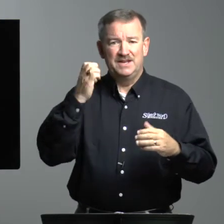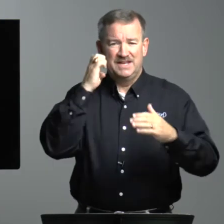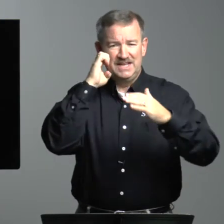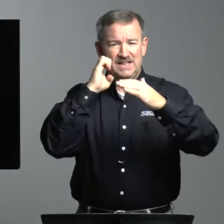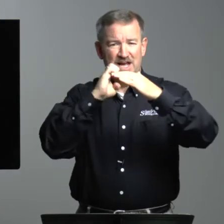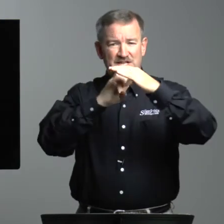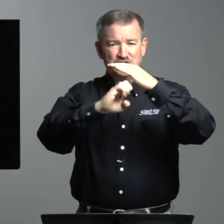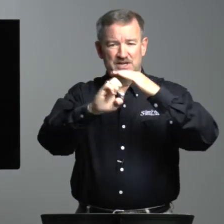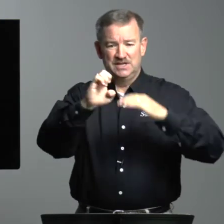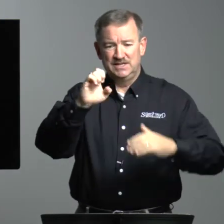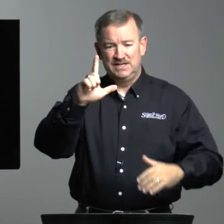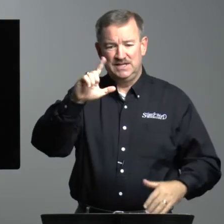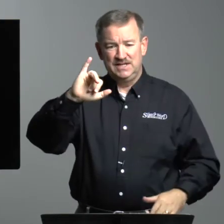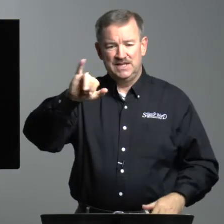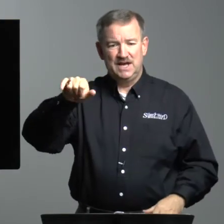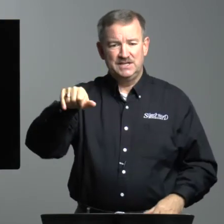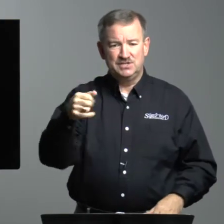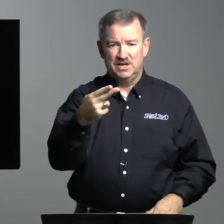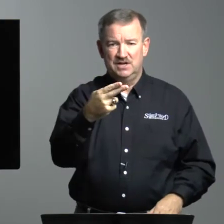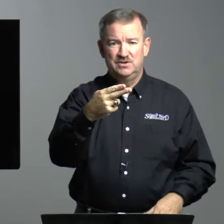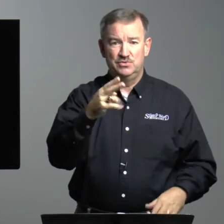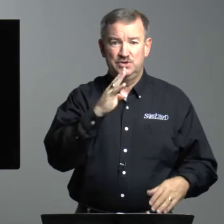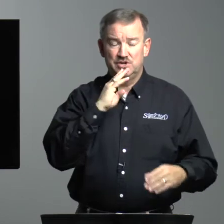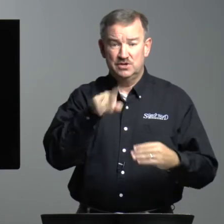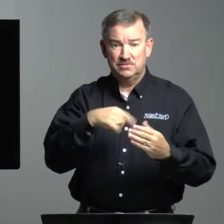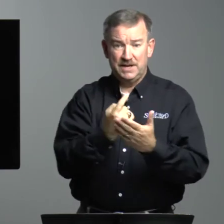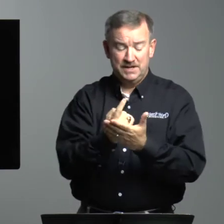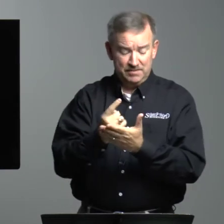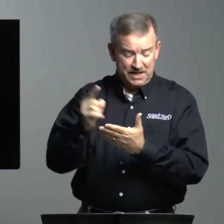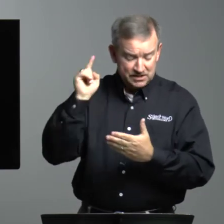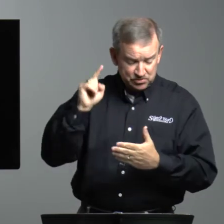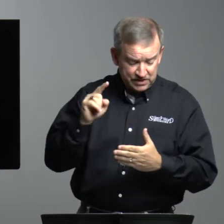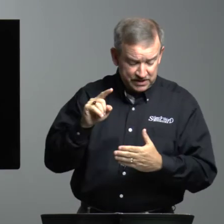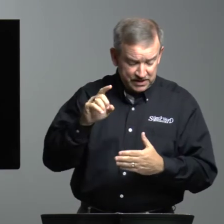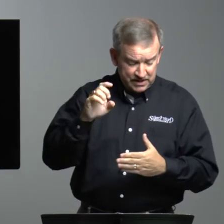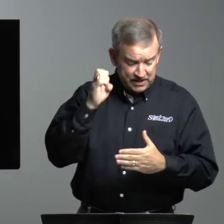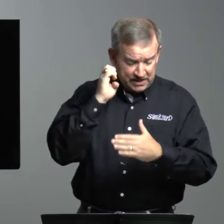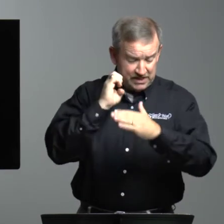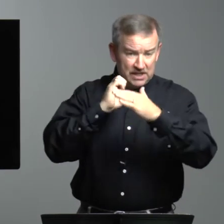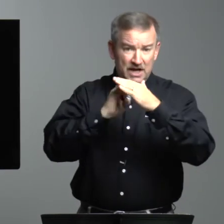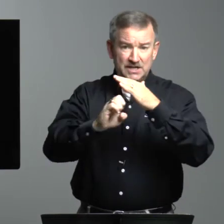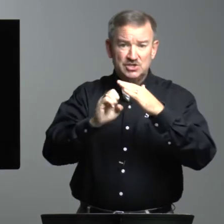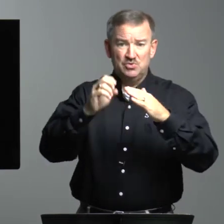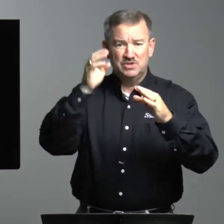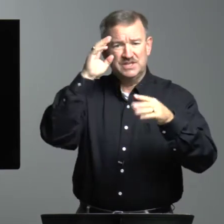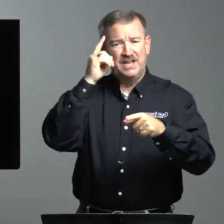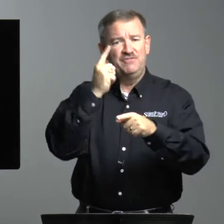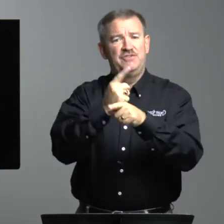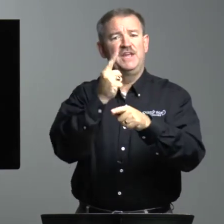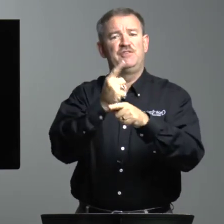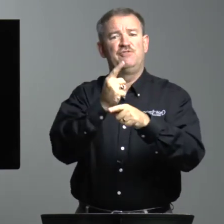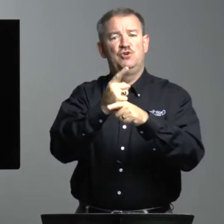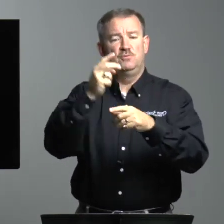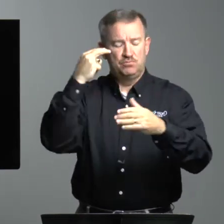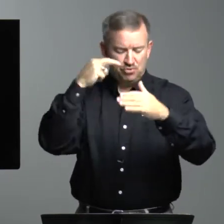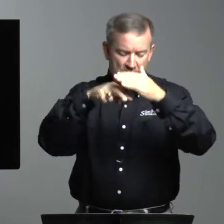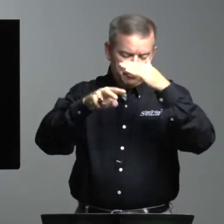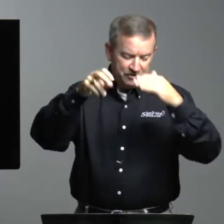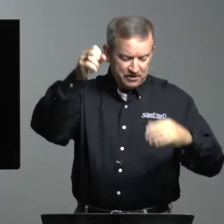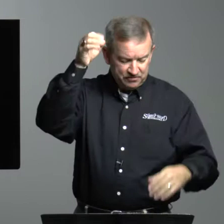Elijah. Elijah. We talked about him last week. Elijah was a faithful prophet of